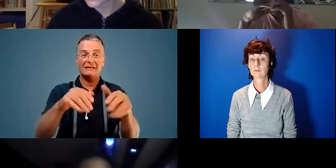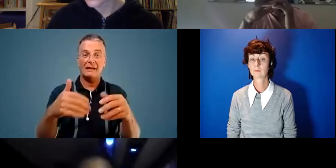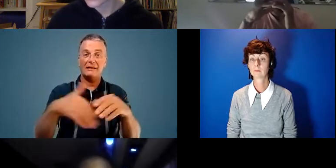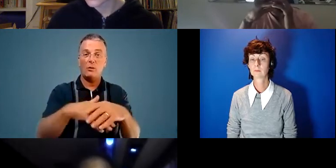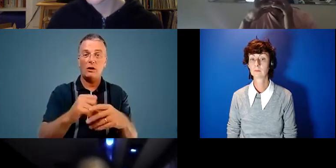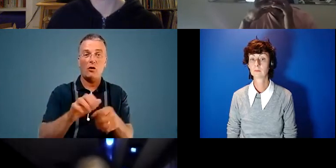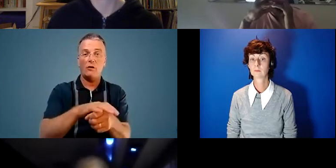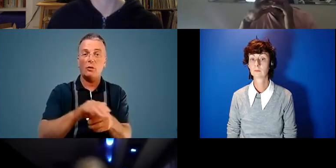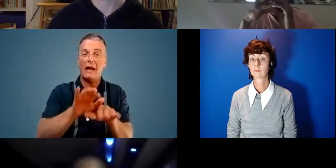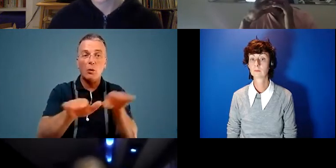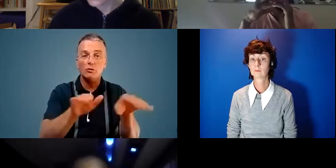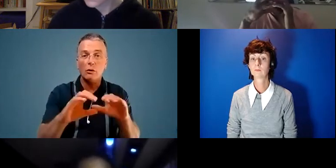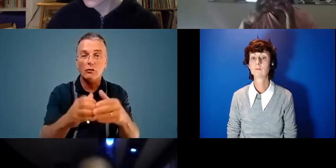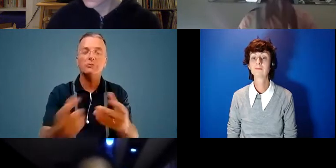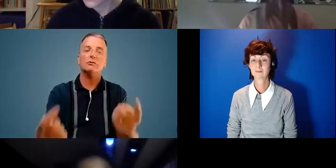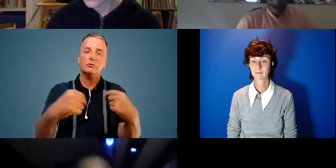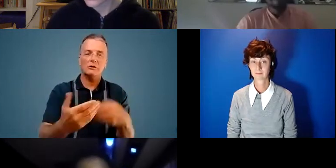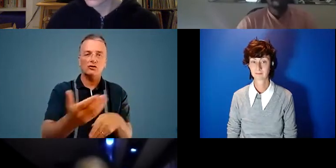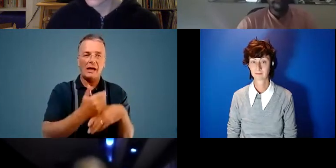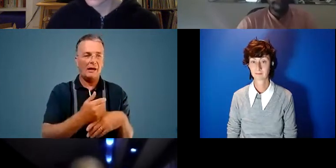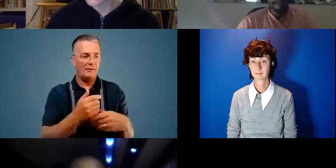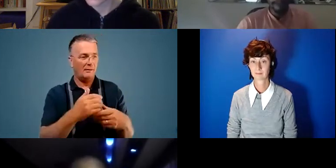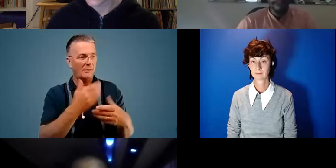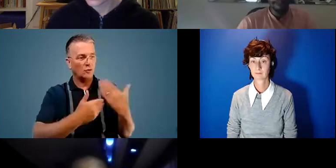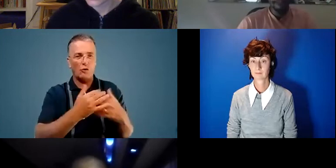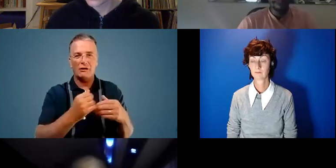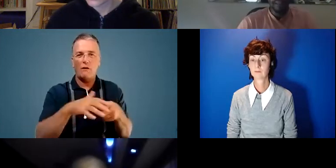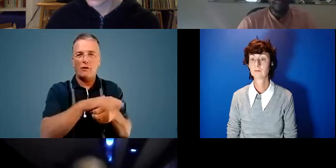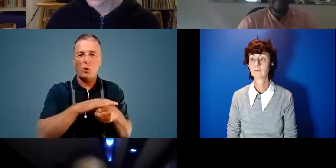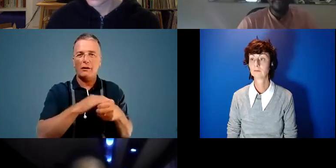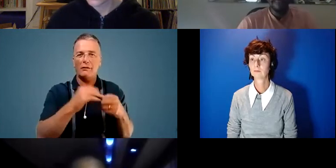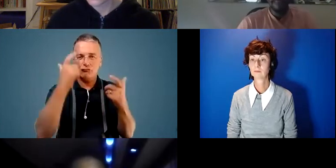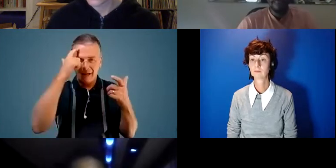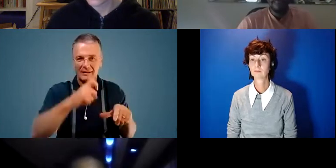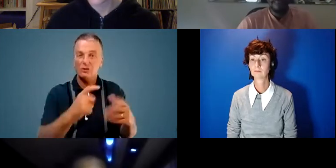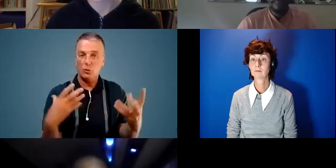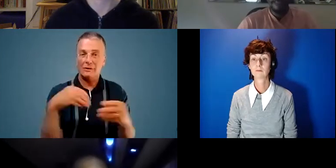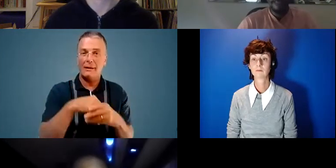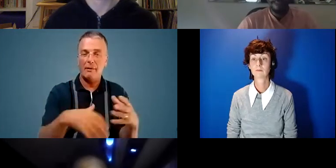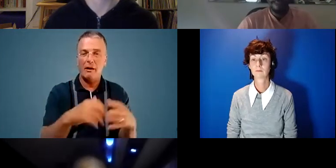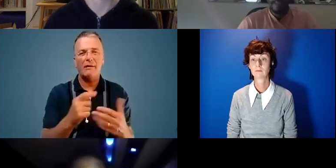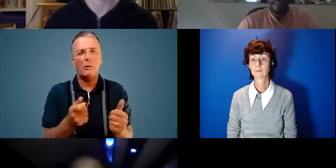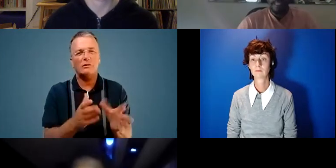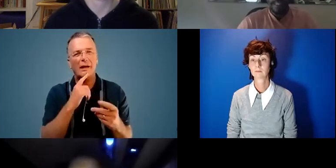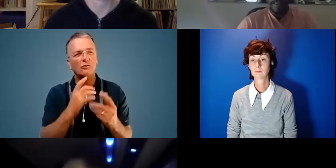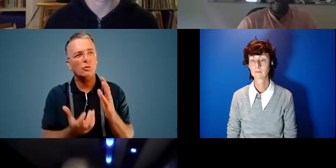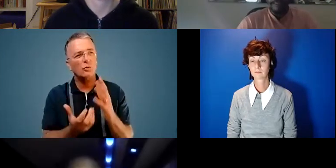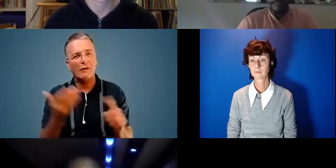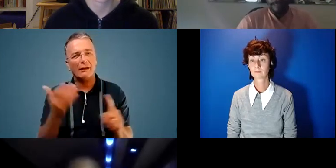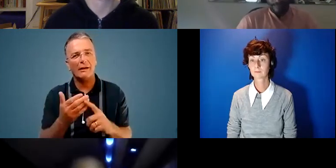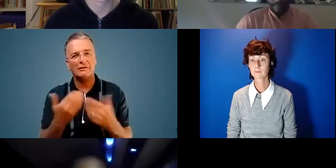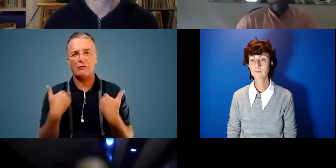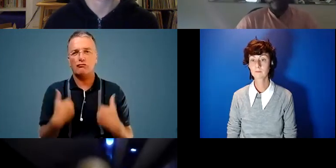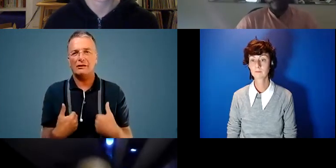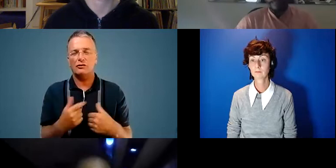illustratively sharing the stories of local residents who take part. And it was a way for us to kind of recognize the richness and outdoor knowledge within marginalized